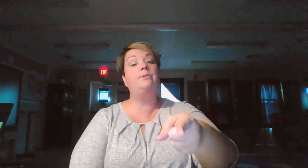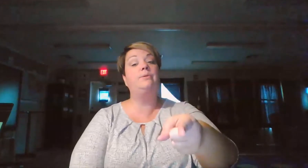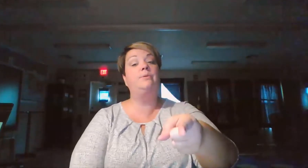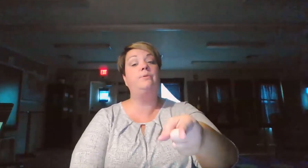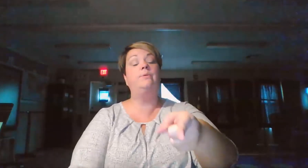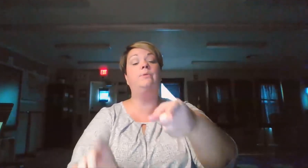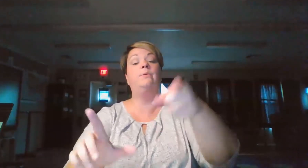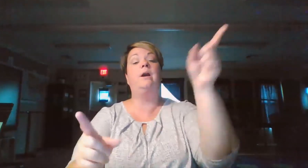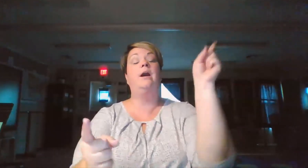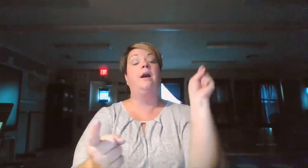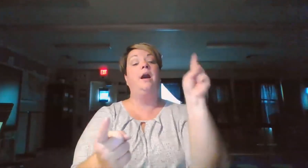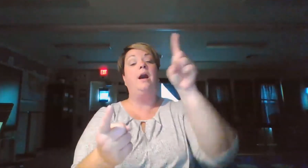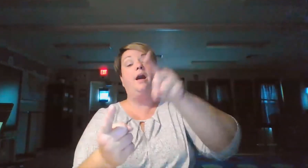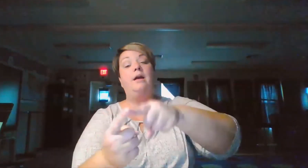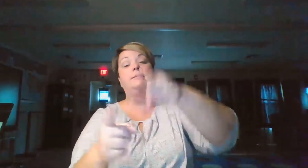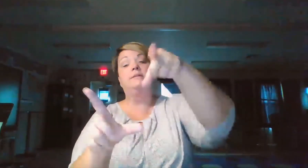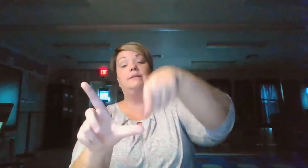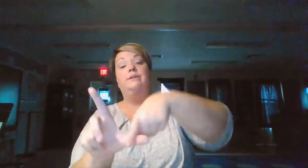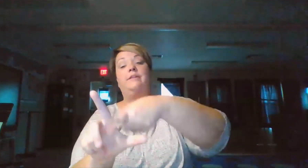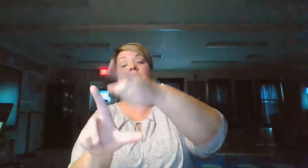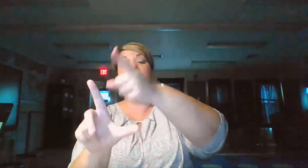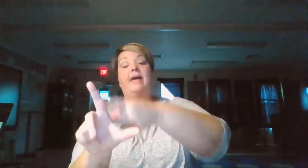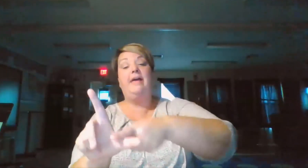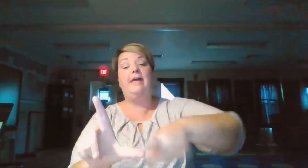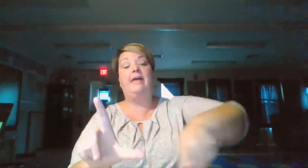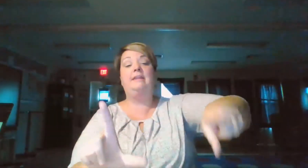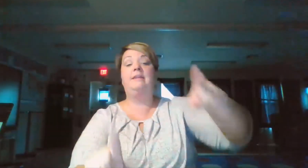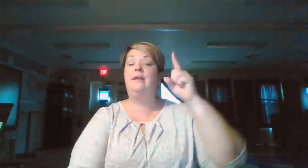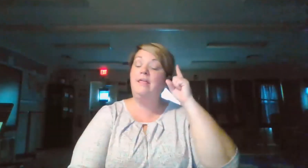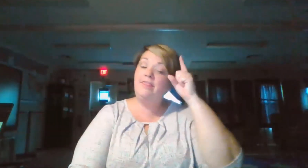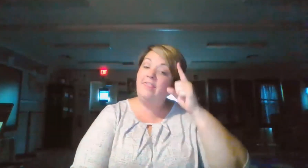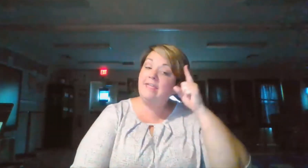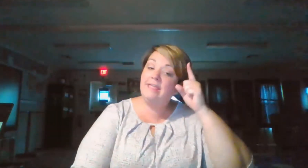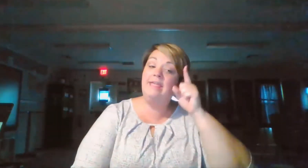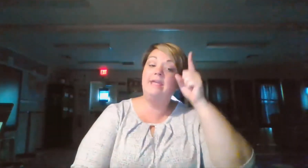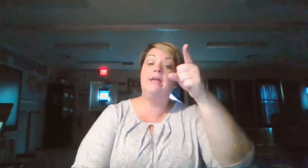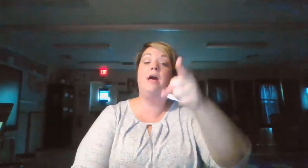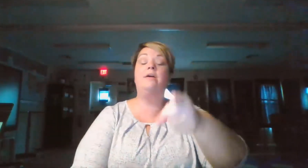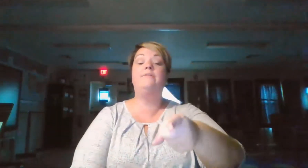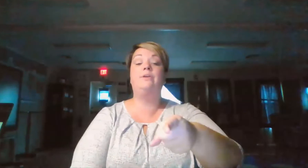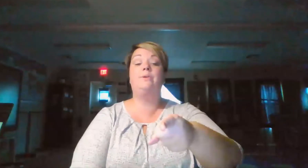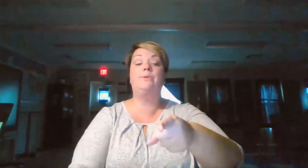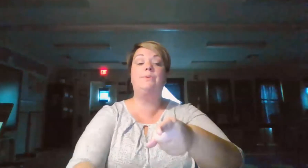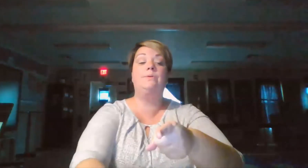until then, thinking of you